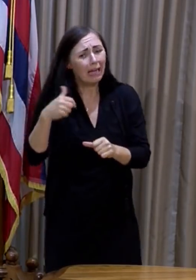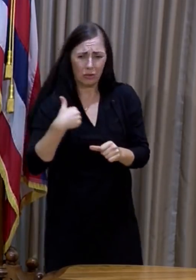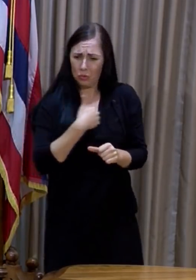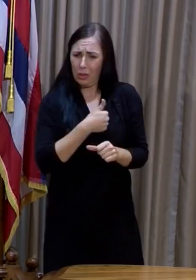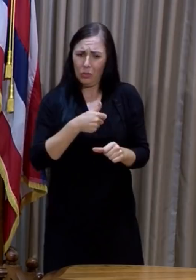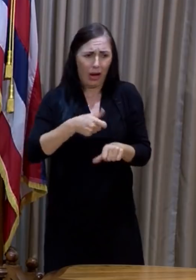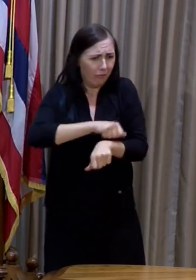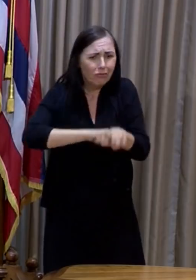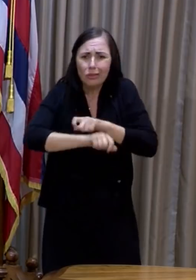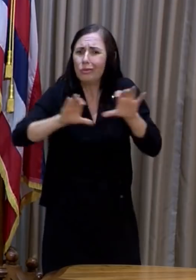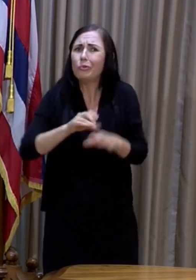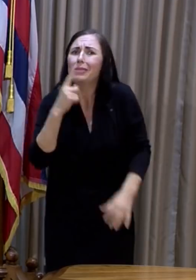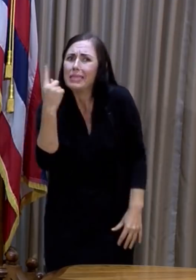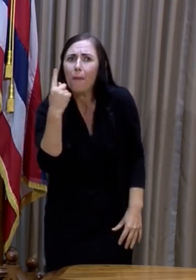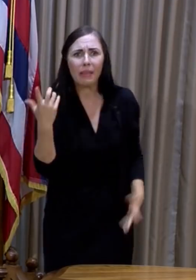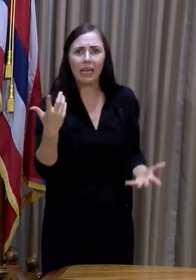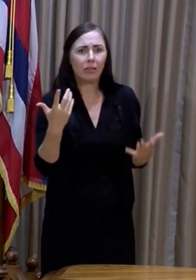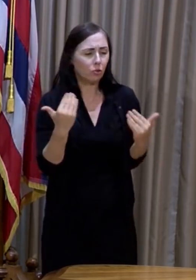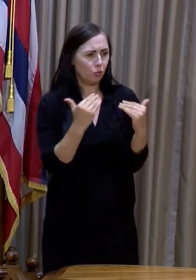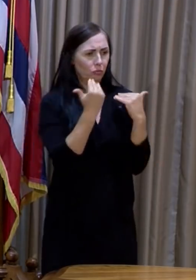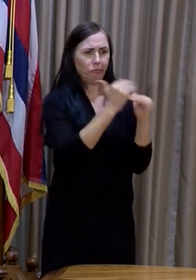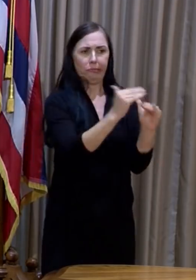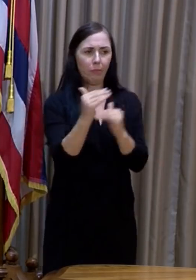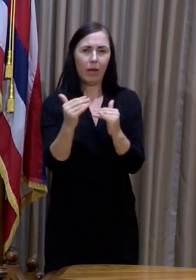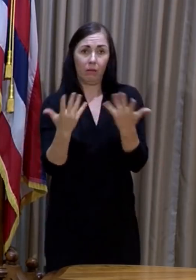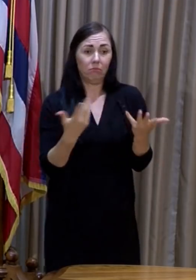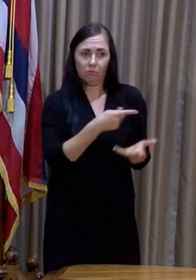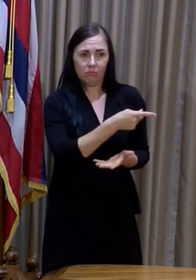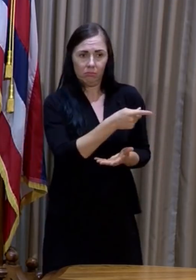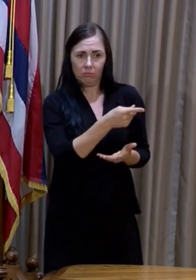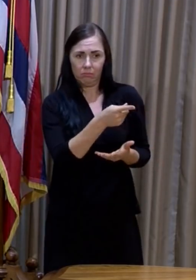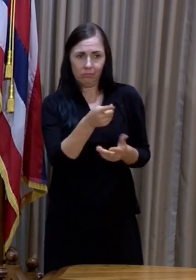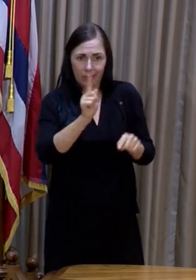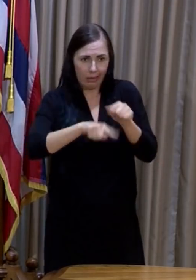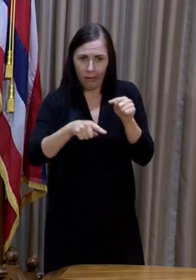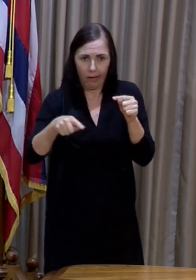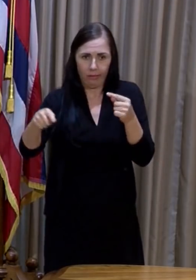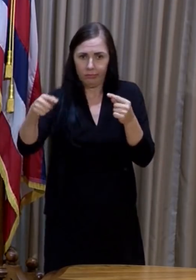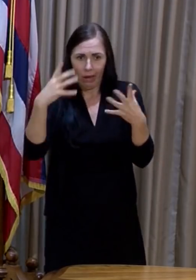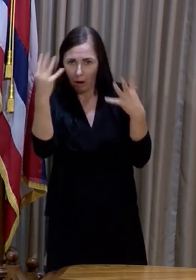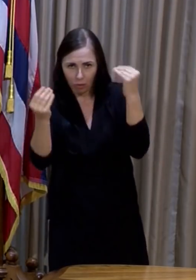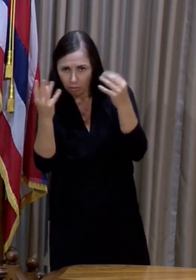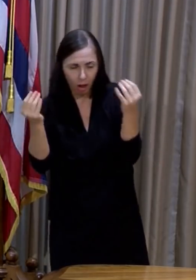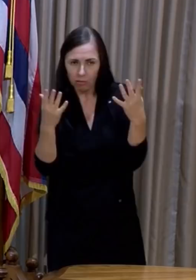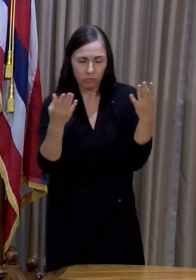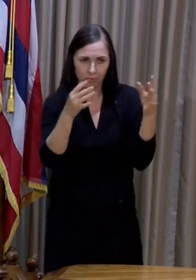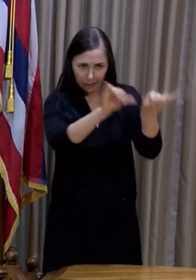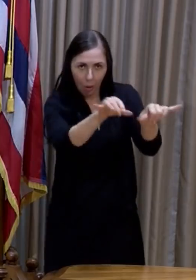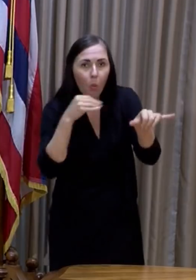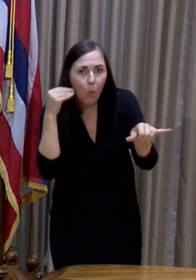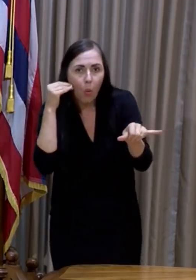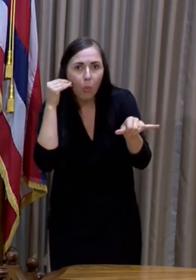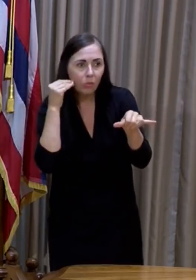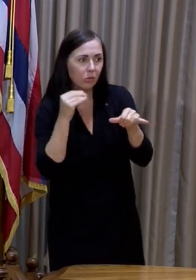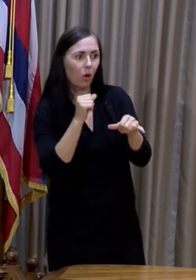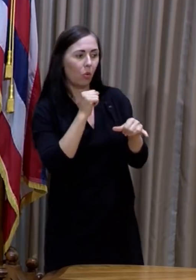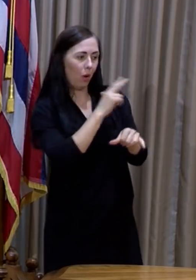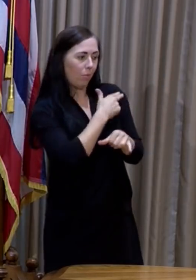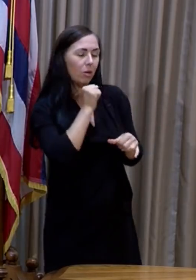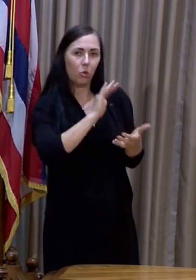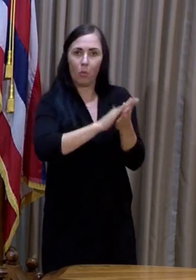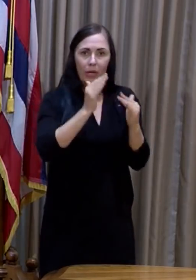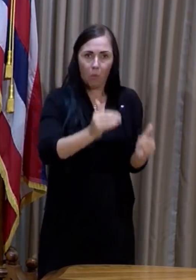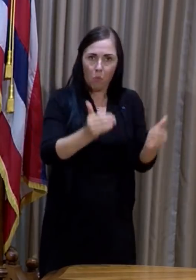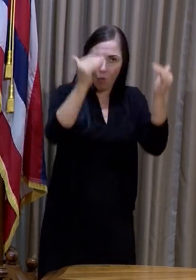limit and ensure that the hospitals are not overwhelmed. And I don't have a specific